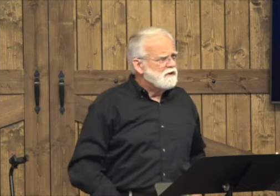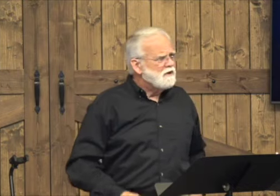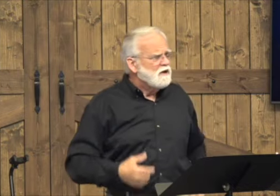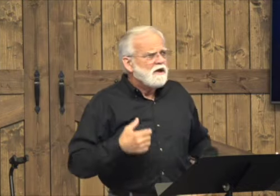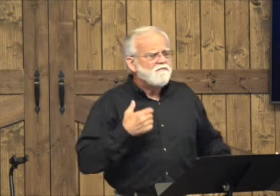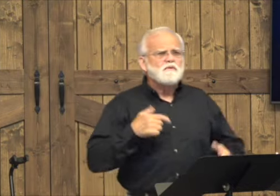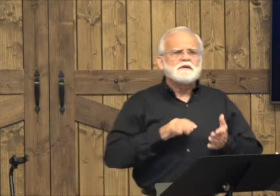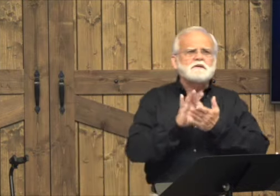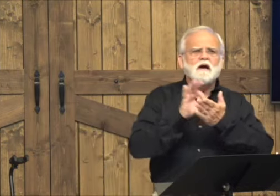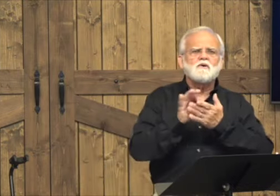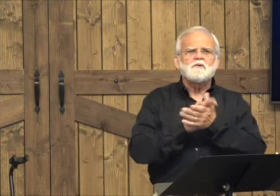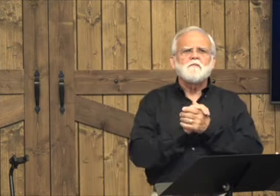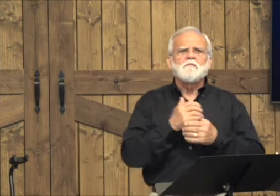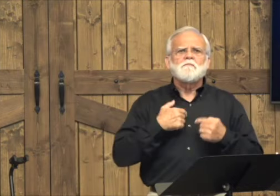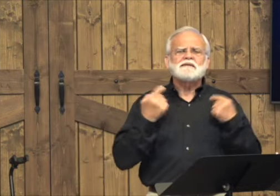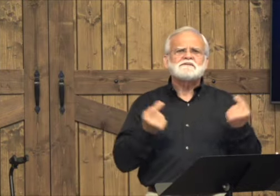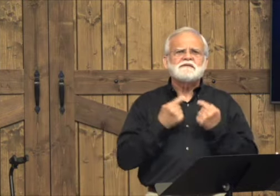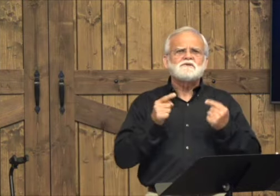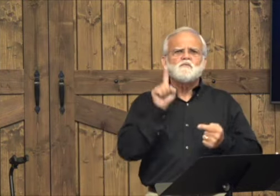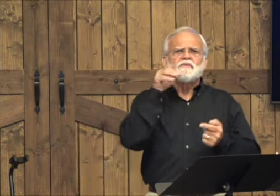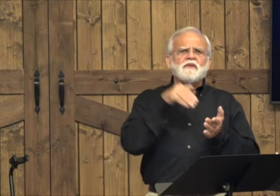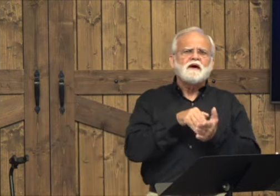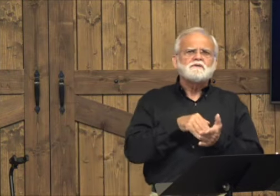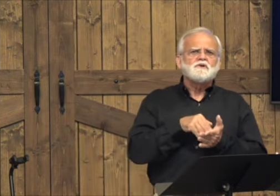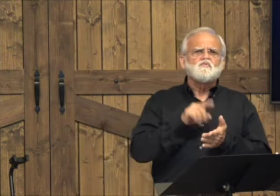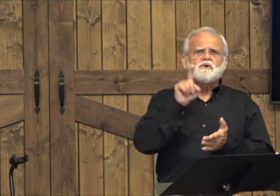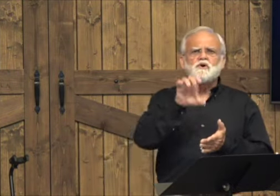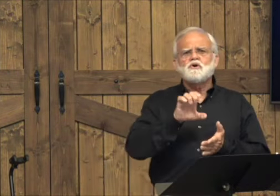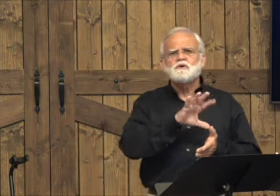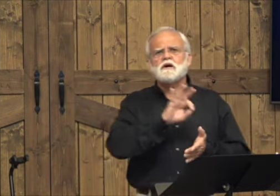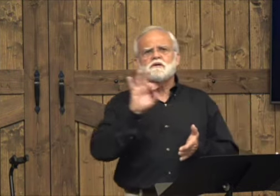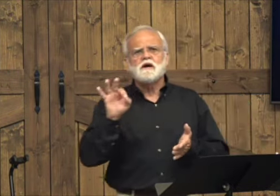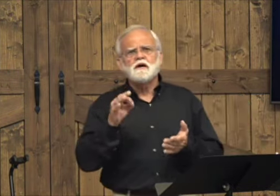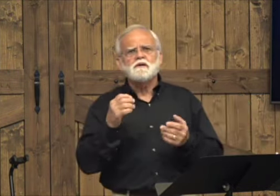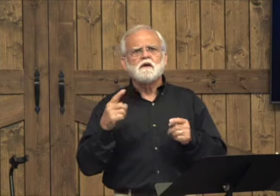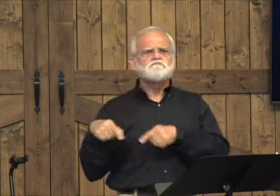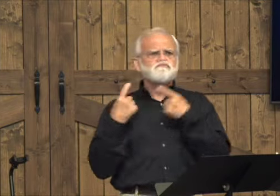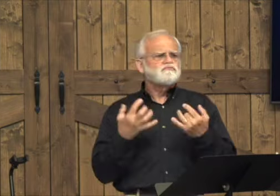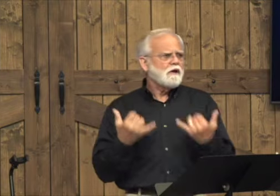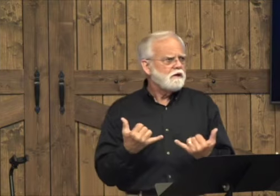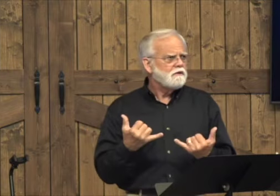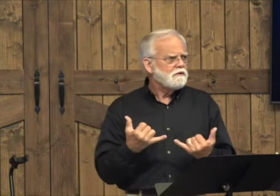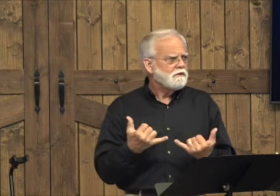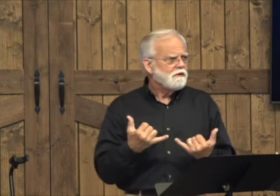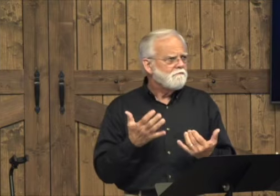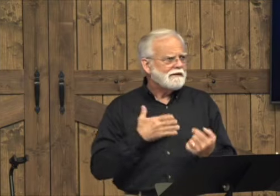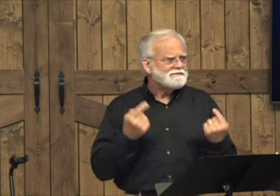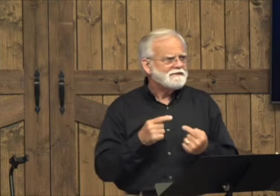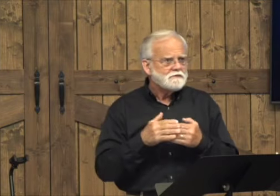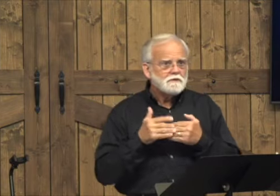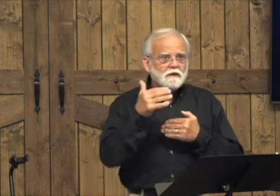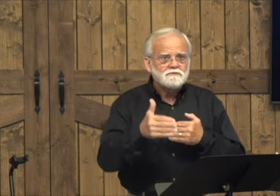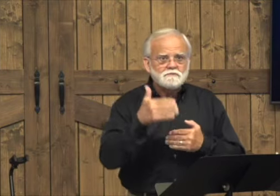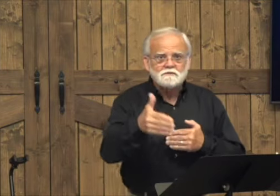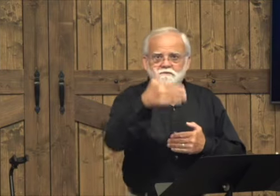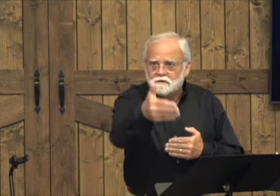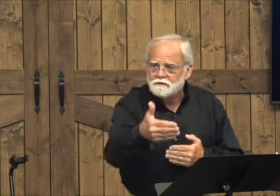now, and the future. You know, if I count my sins as, you know, over a hundred, up to now to be a thousand,